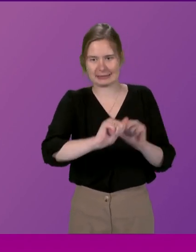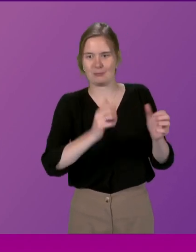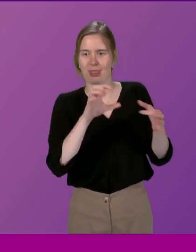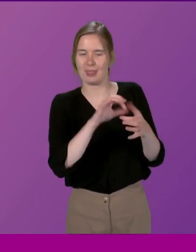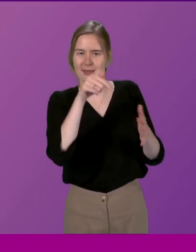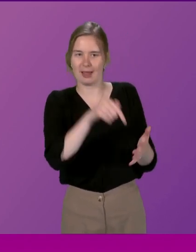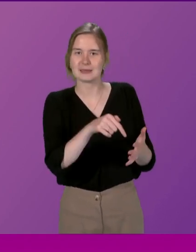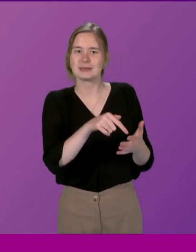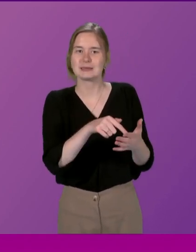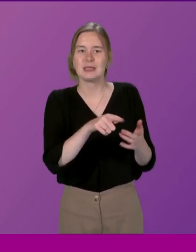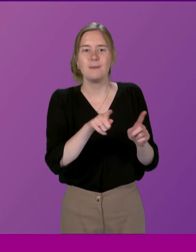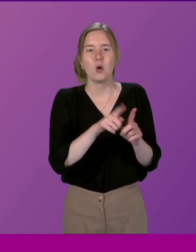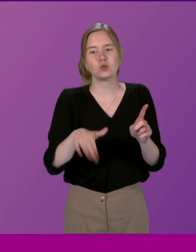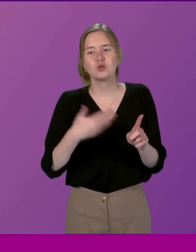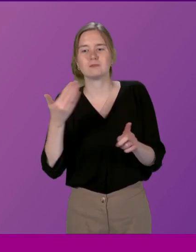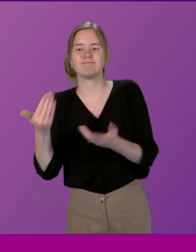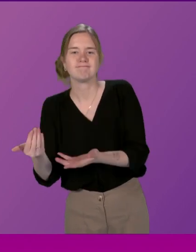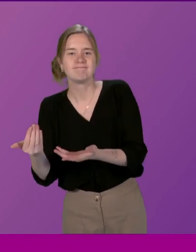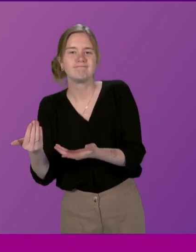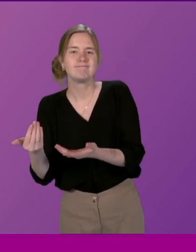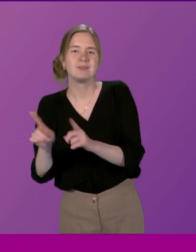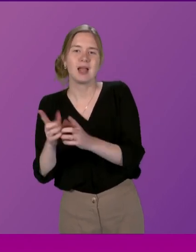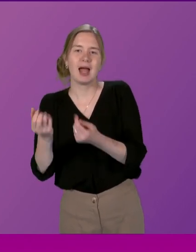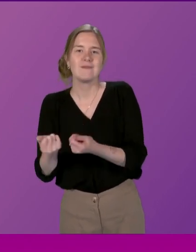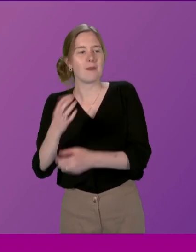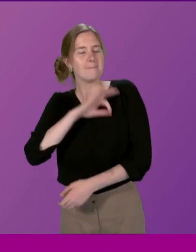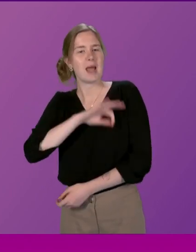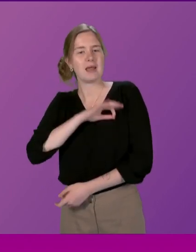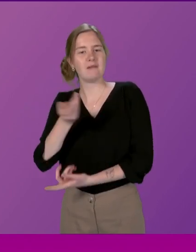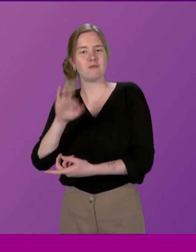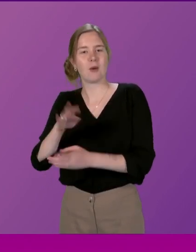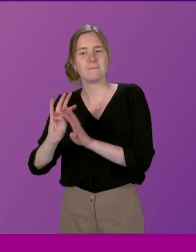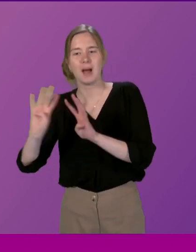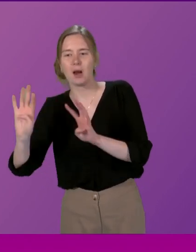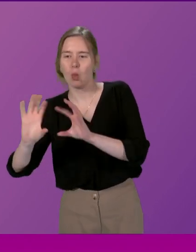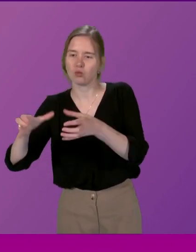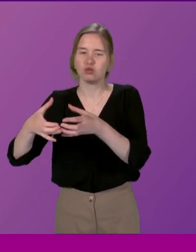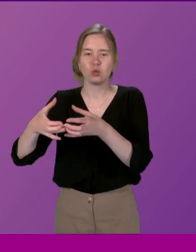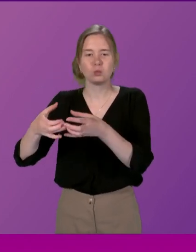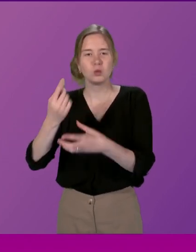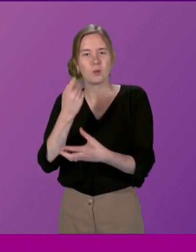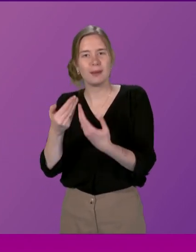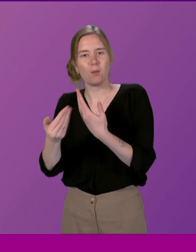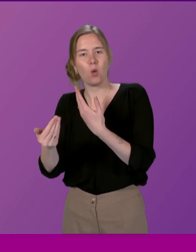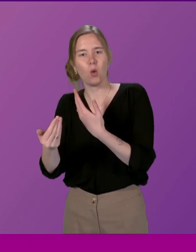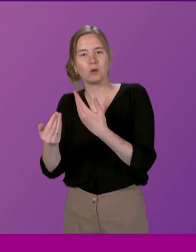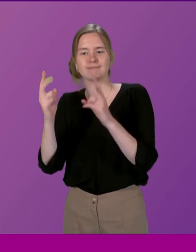that system brings while on the other hand having and benefiting from panels or groups who might be more quote representative